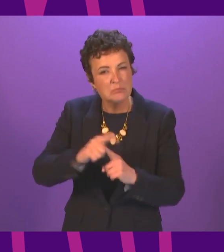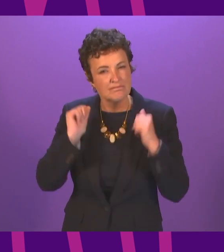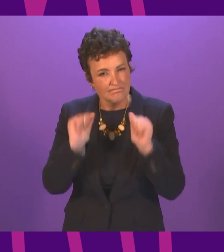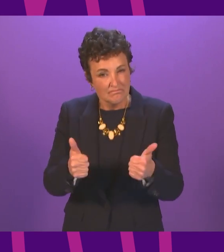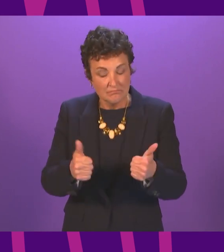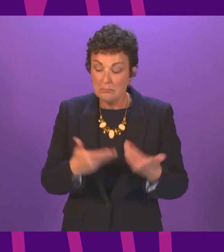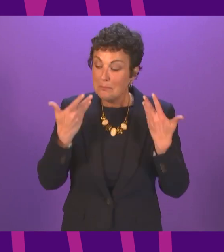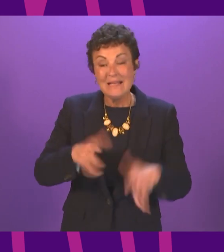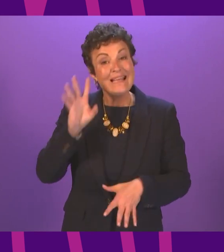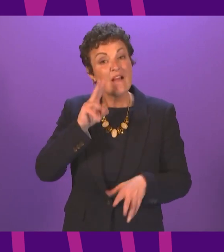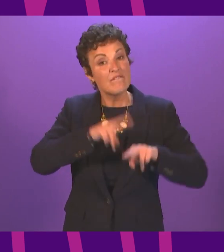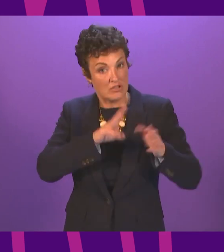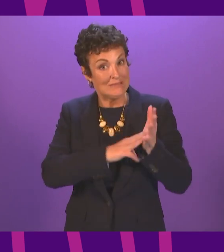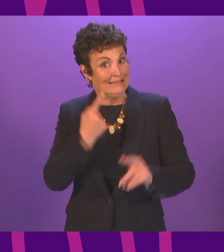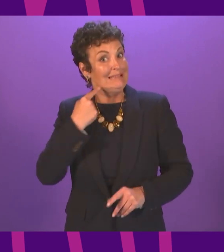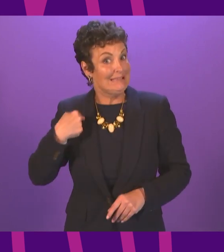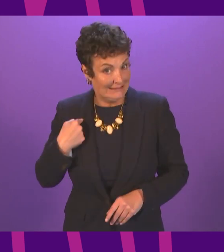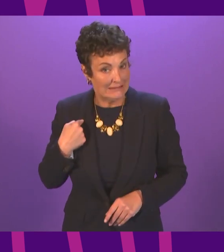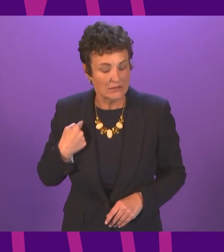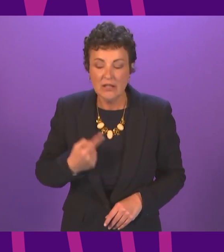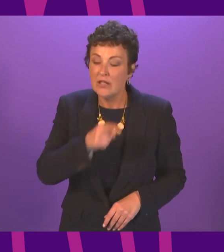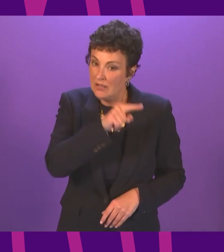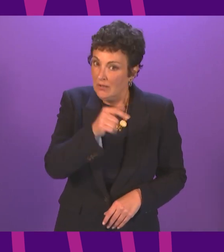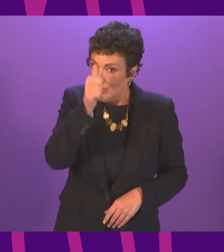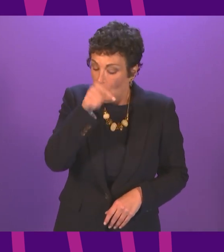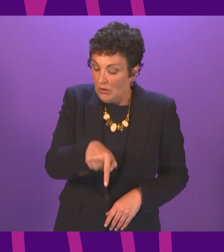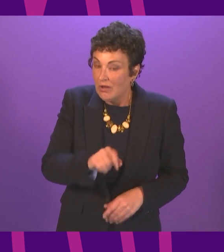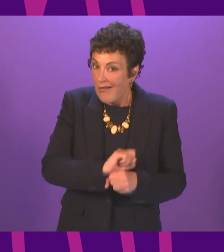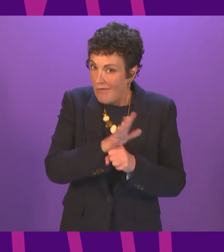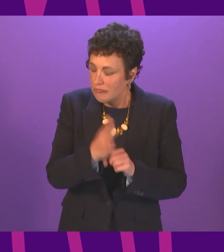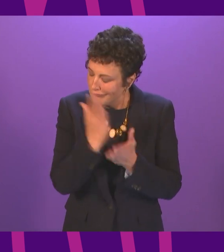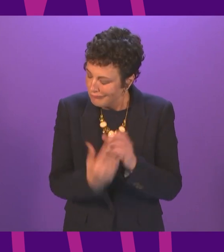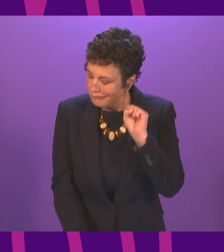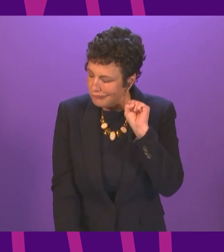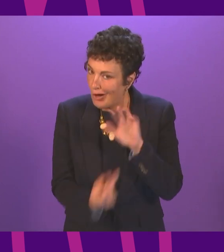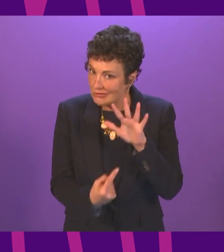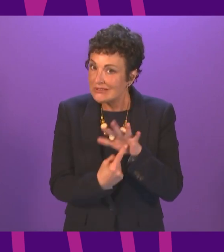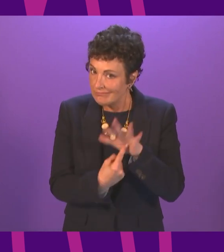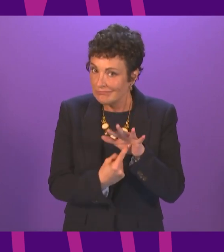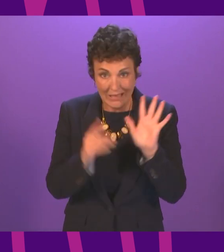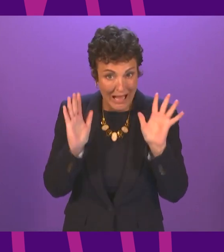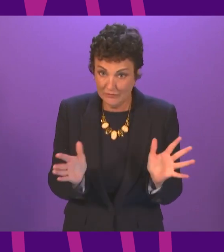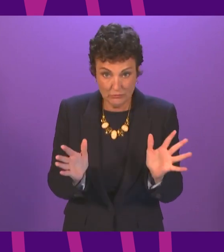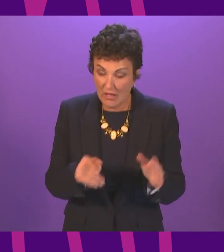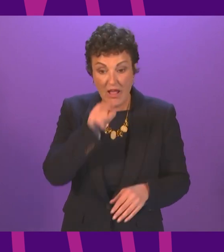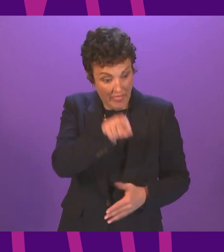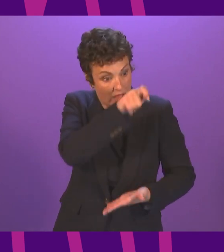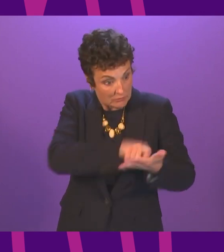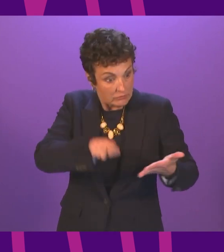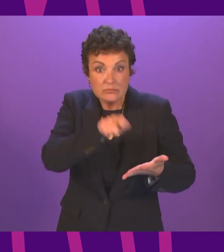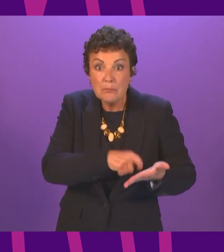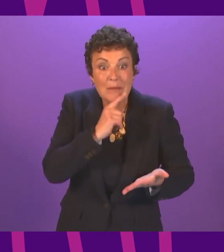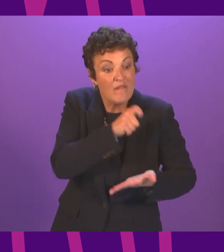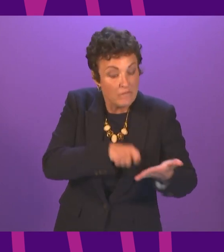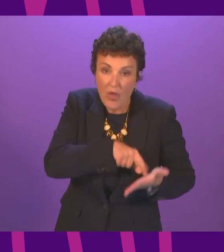heard from the first minister yesterday and many times before the recovery from COVID is the priority and that's what the electorate want